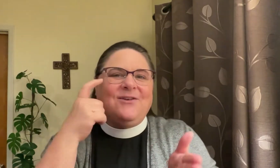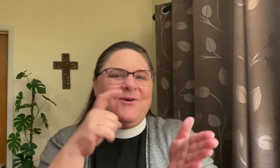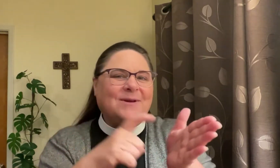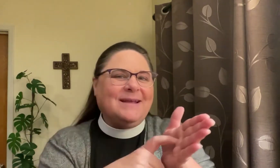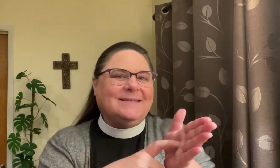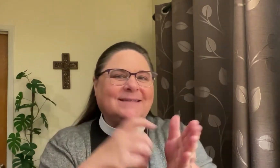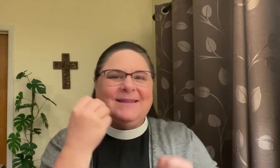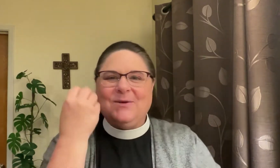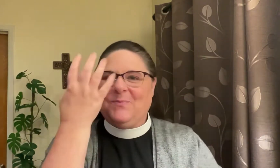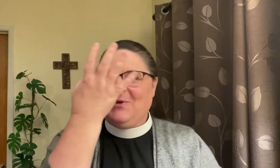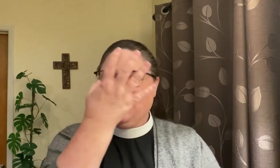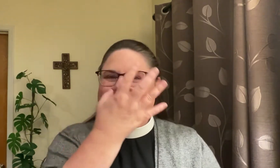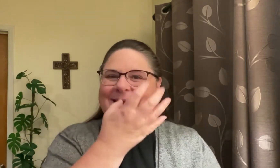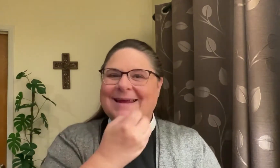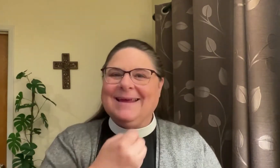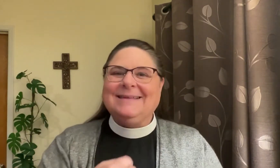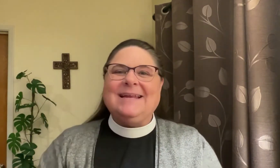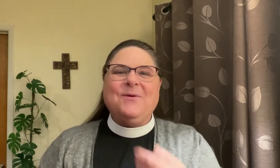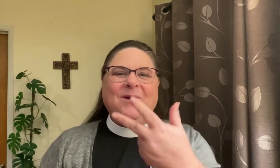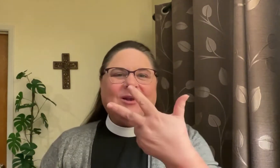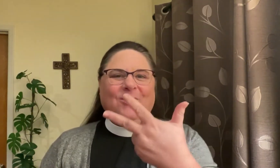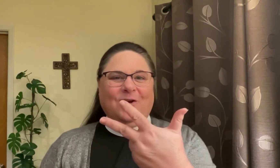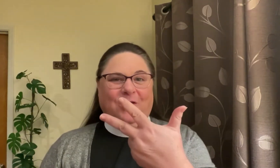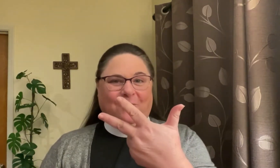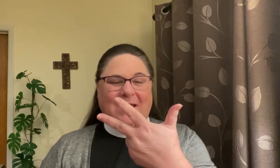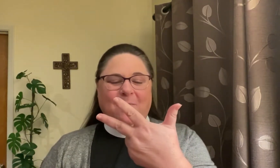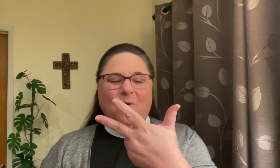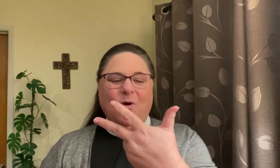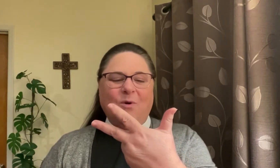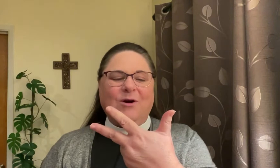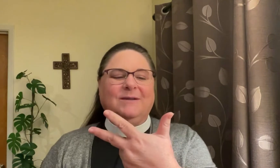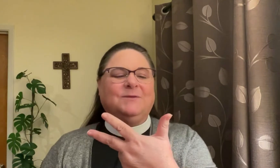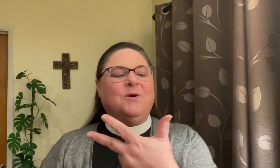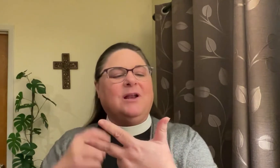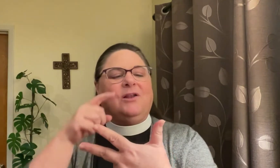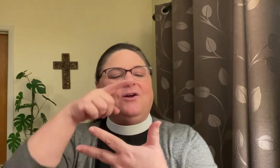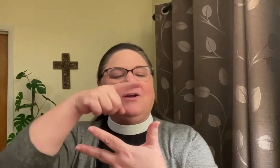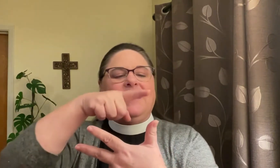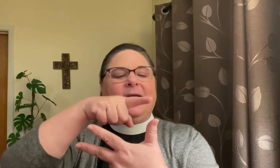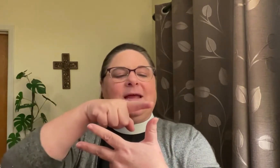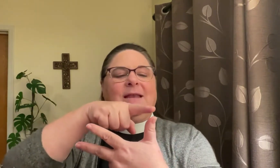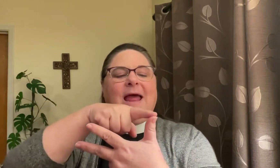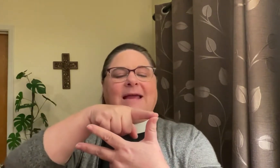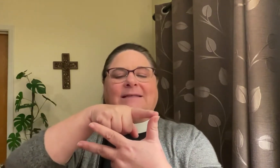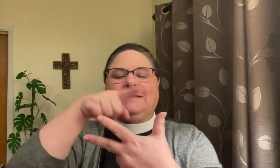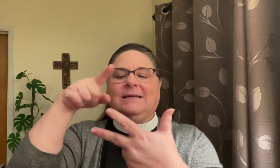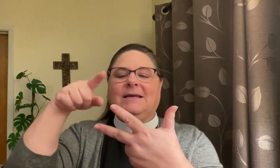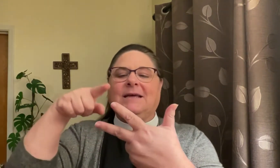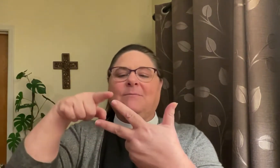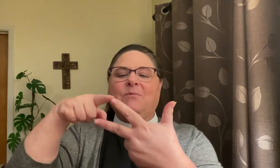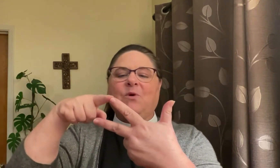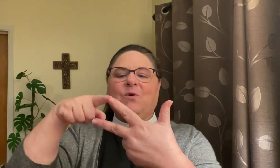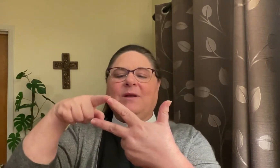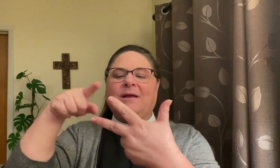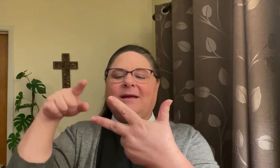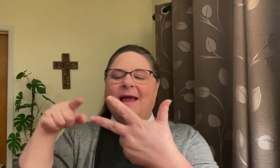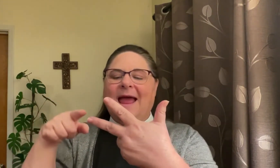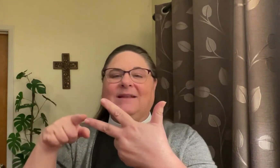notice the beauty today we're gonna learn three more words we're gonna learn night moon and